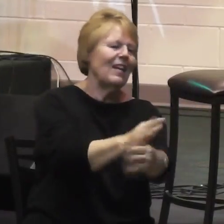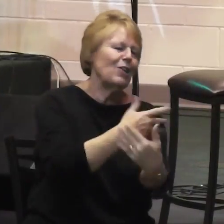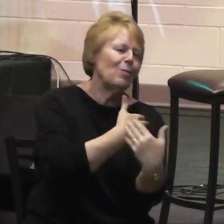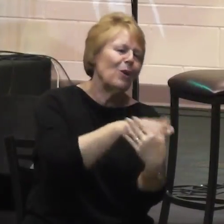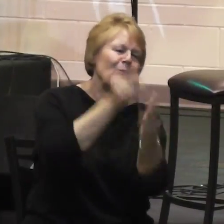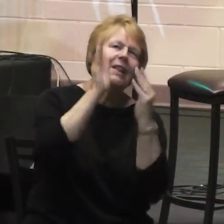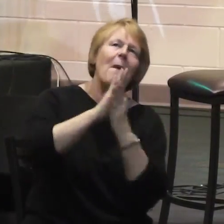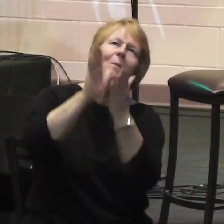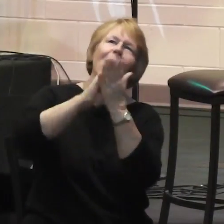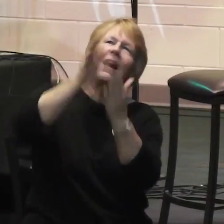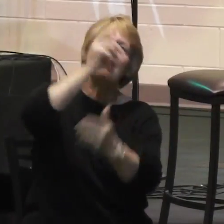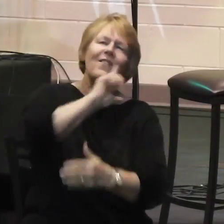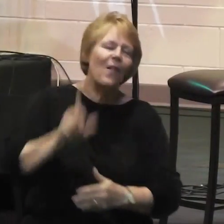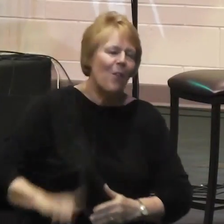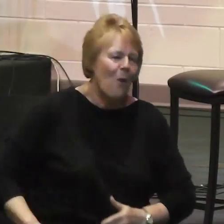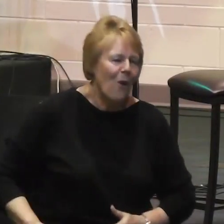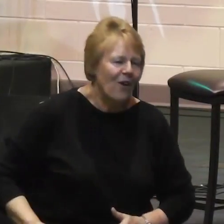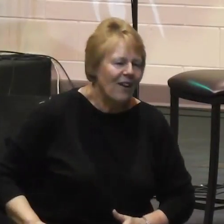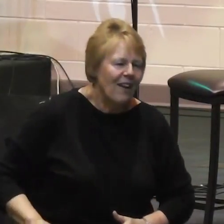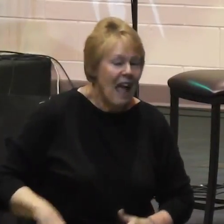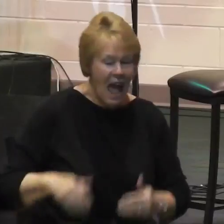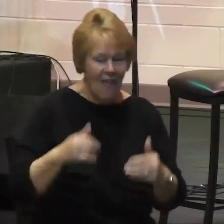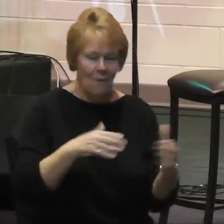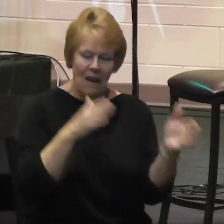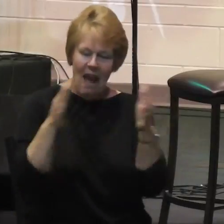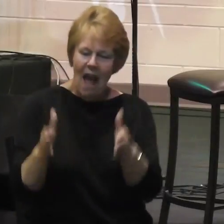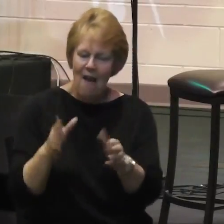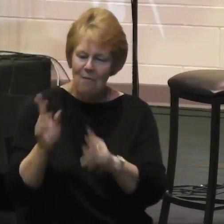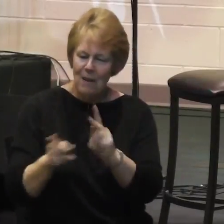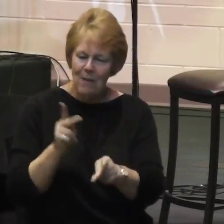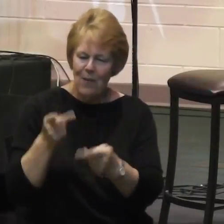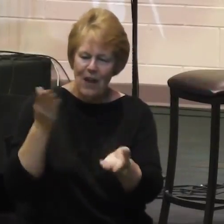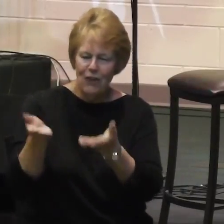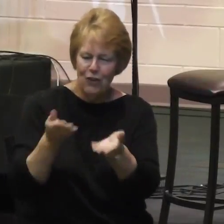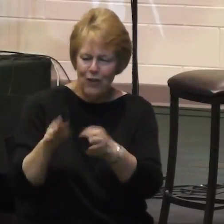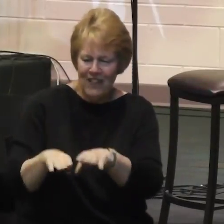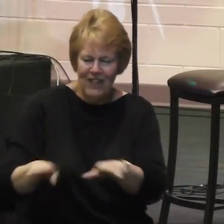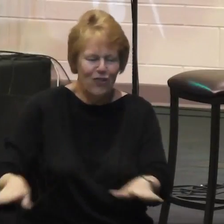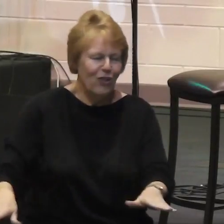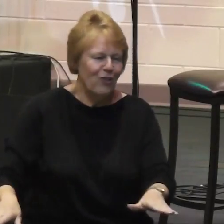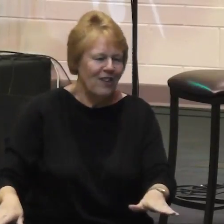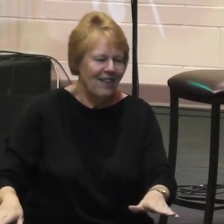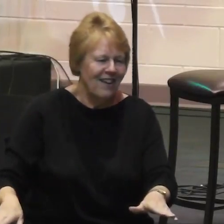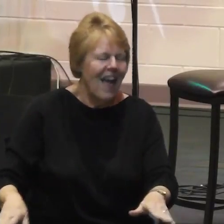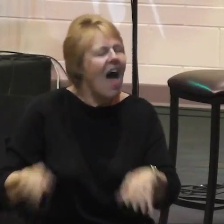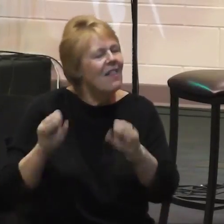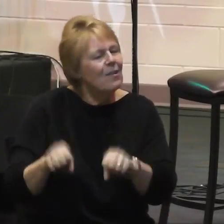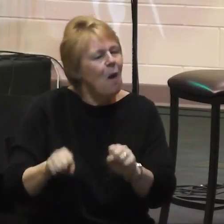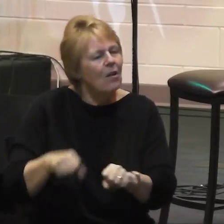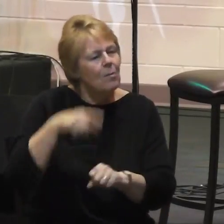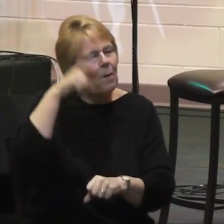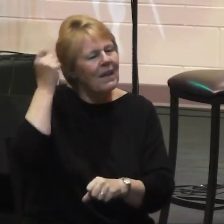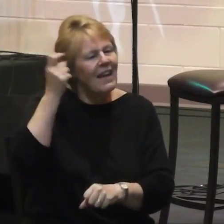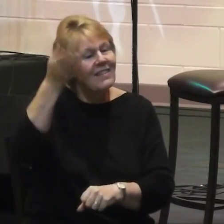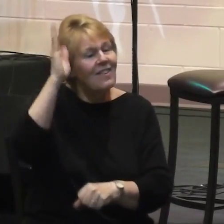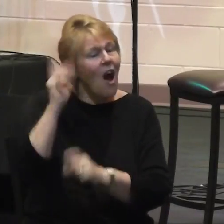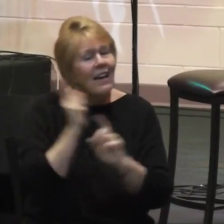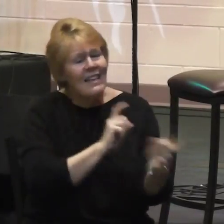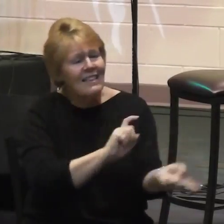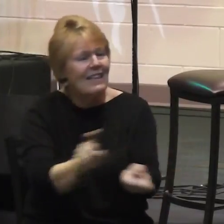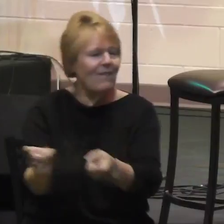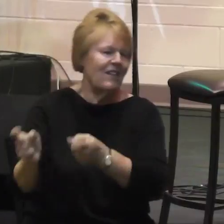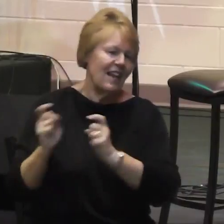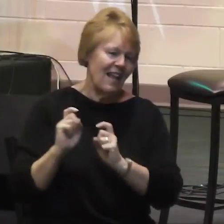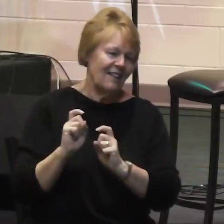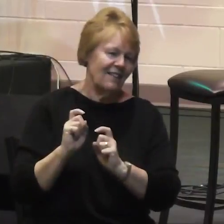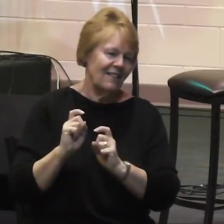Lord. the people who are serving the children's ministry and it's made possible because God has gifted us within even the local body of